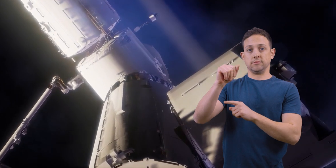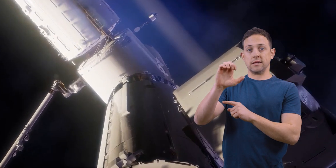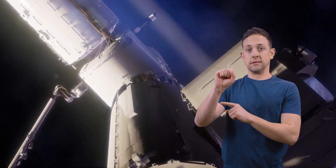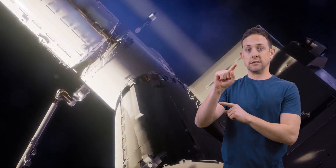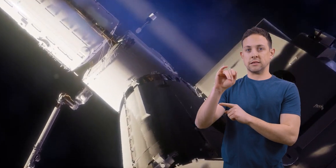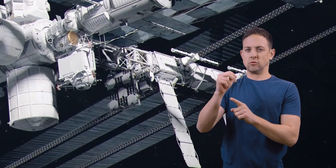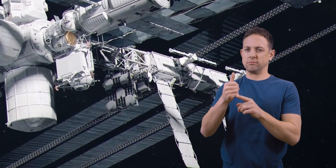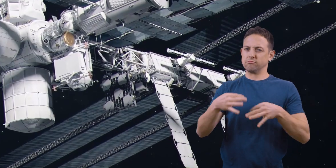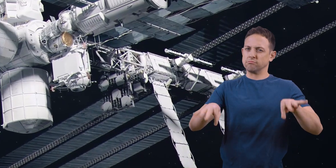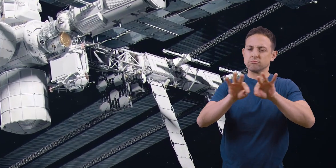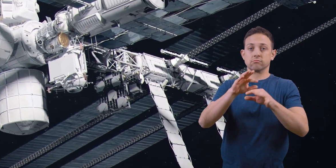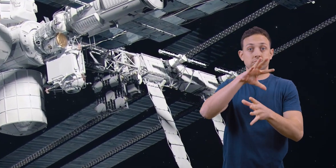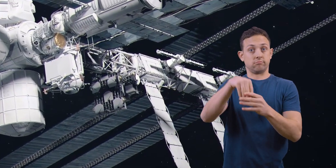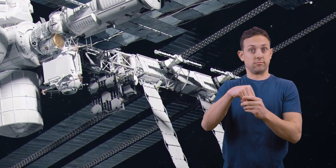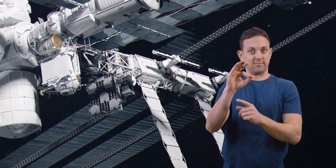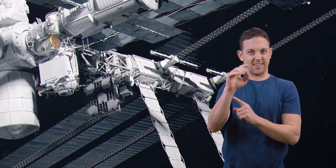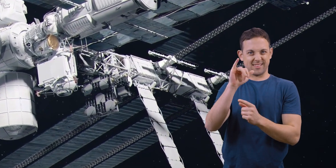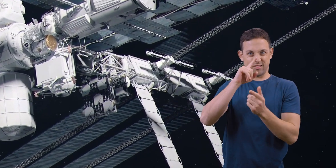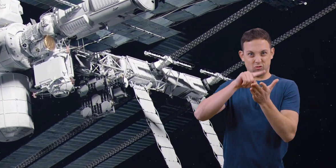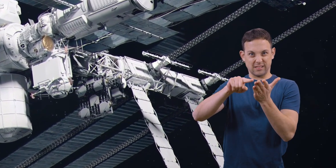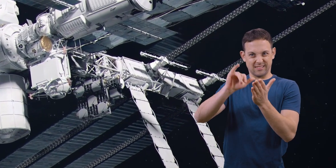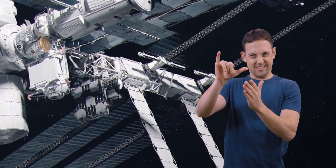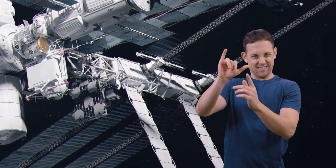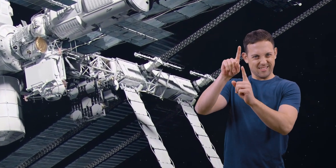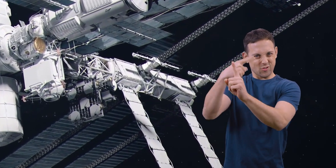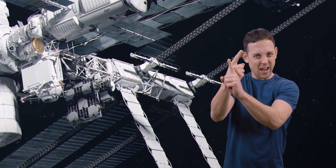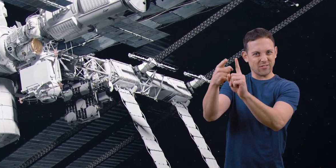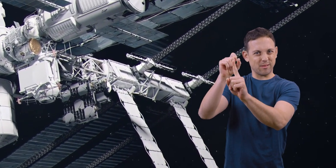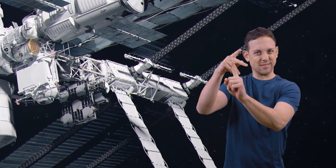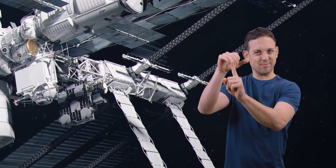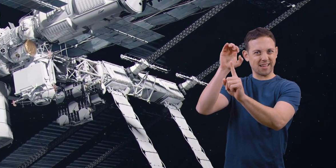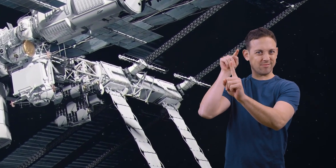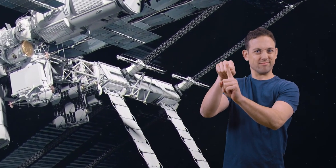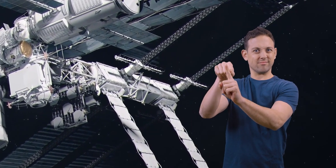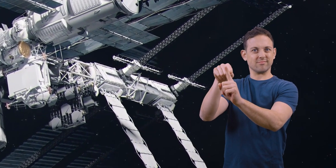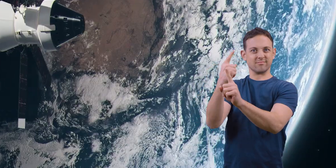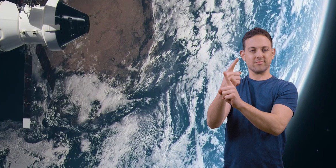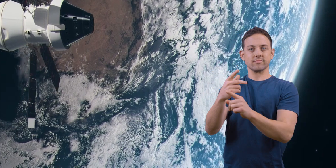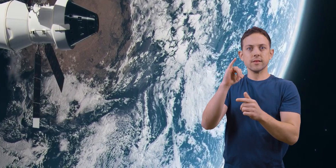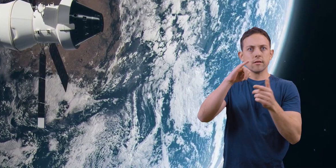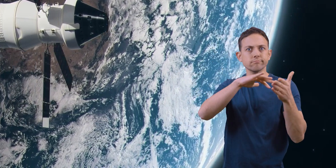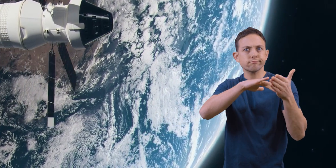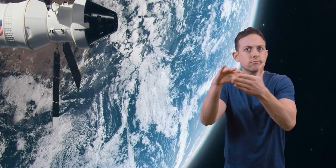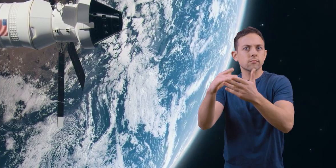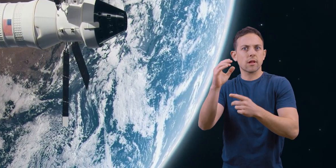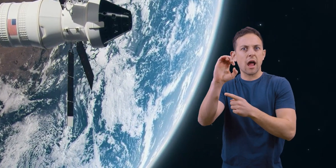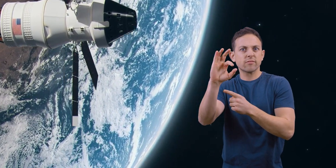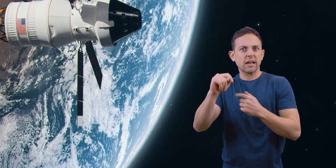important, including the fact that there is research done there that can only be conducted from space, like studying the effects of living in